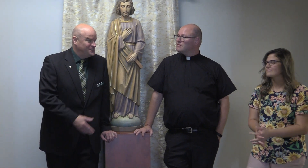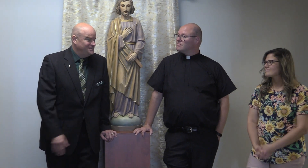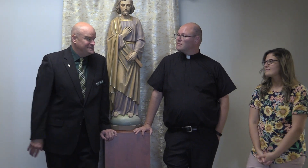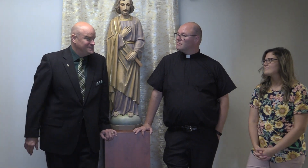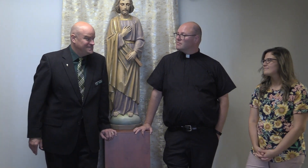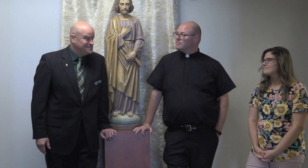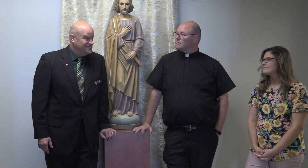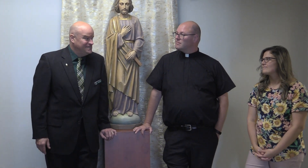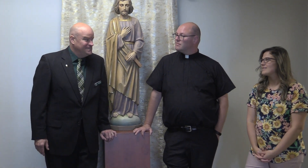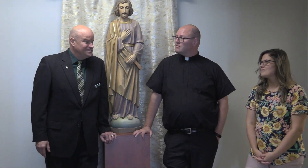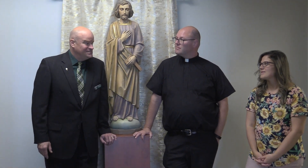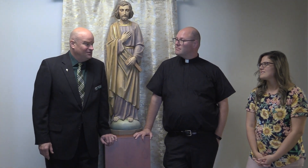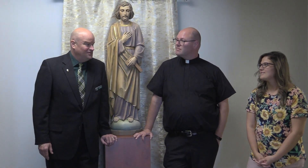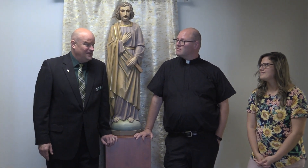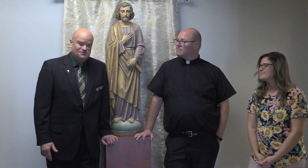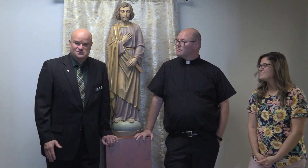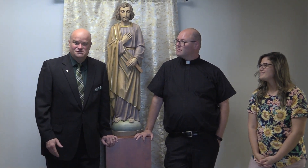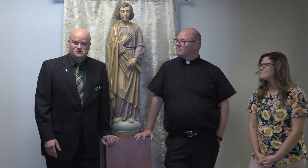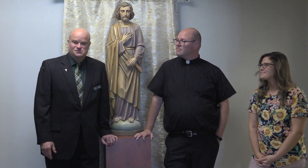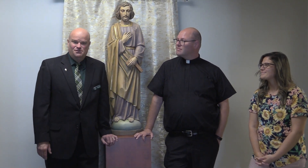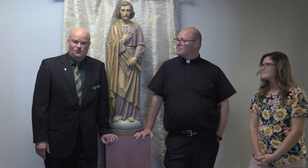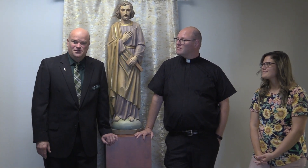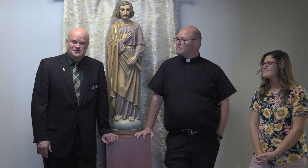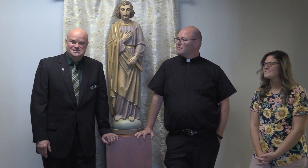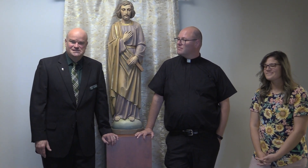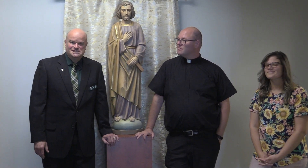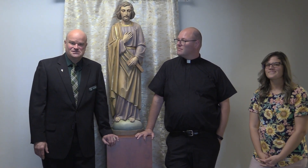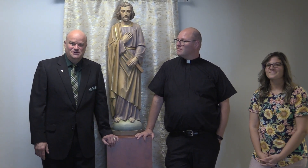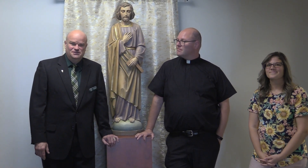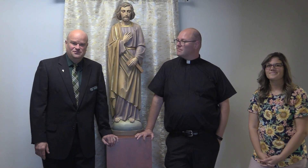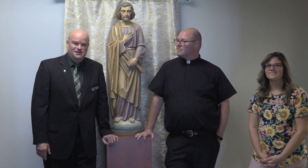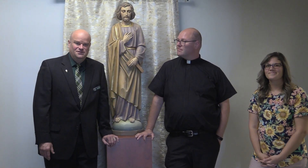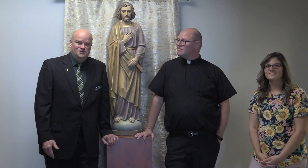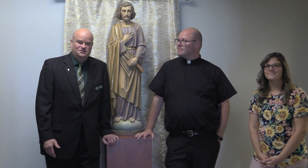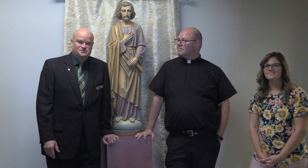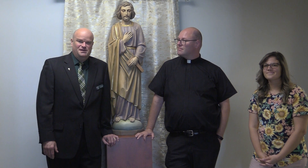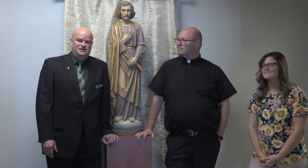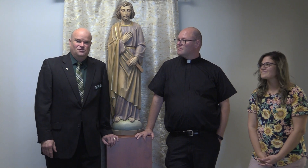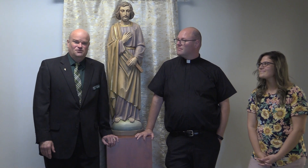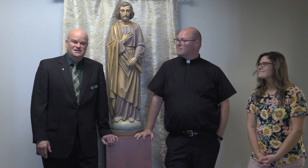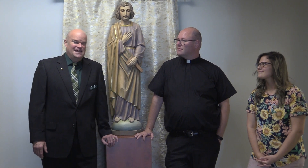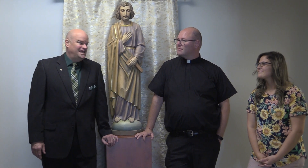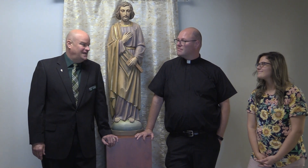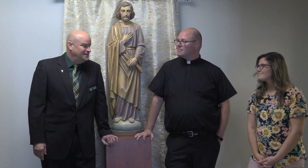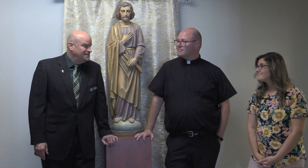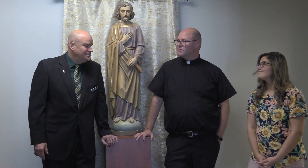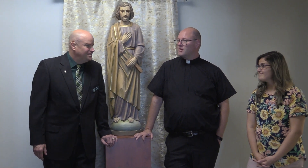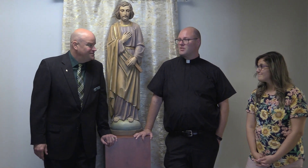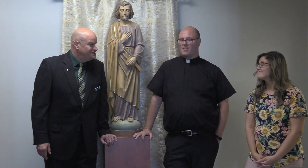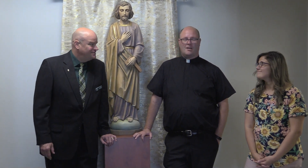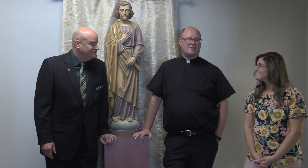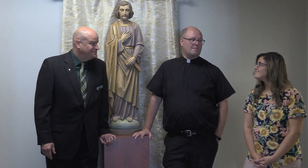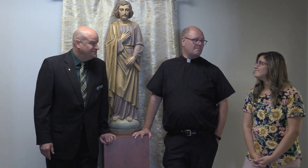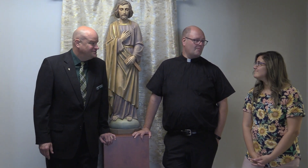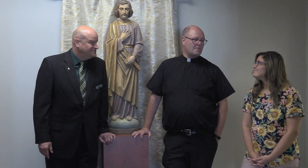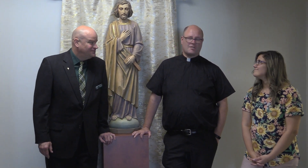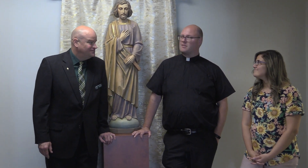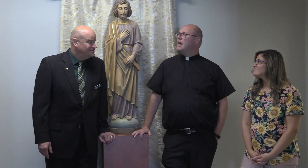76. That's amazing. So, yeah, there's more kids in 6th through 8th grade than what there's been in over a decade. Which is awesome. Which is awesome.